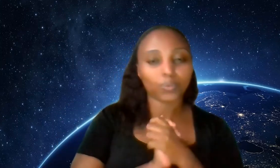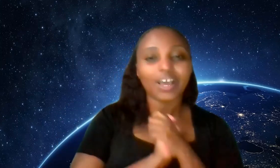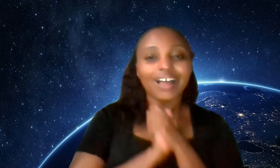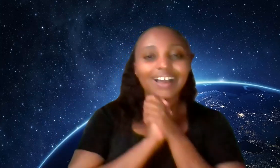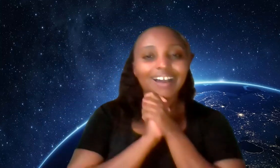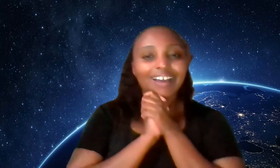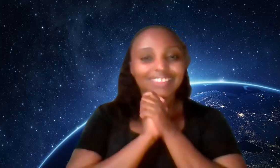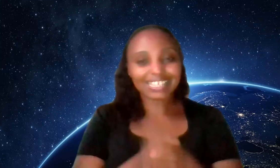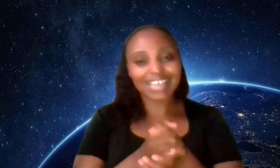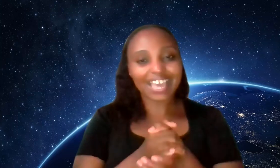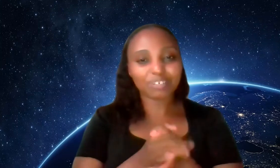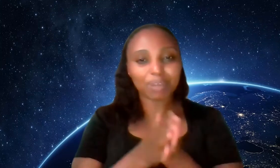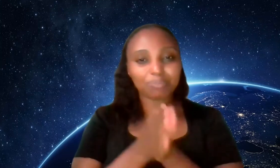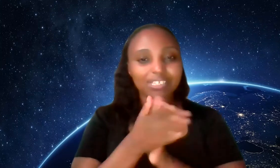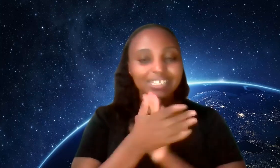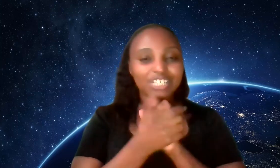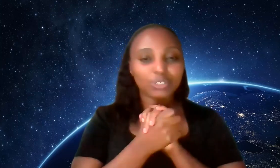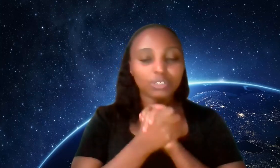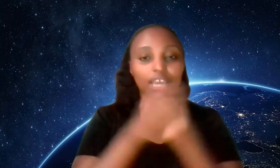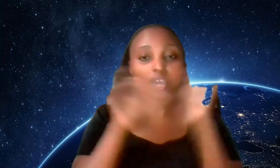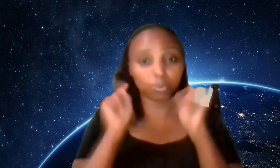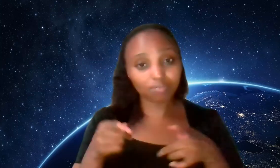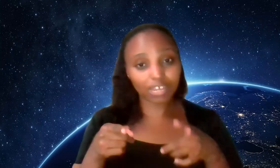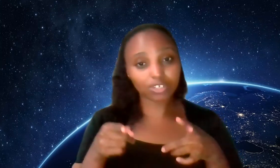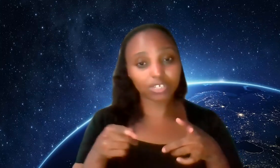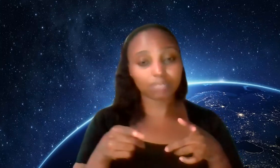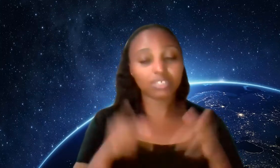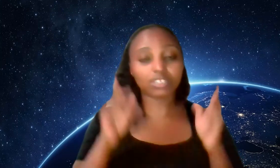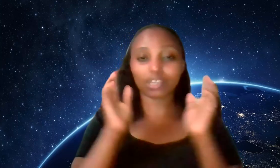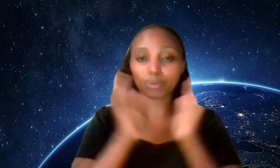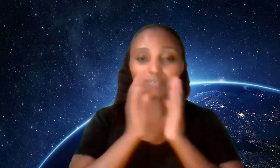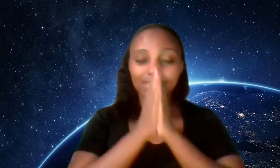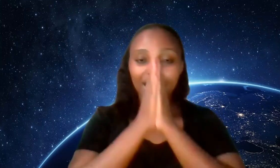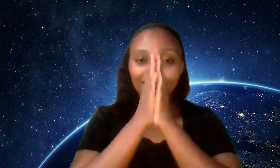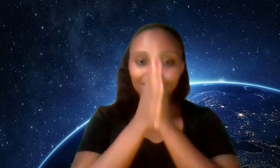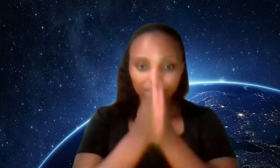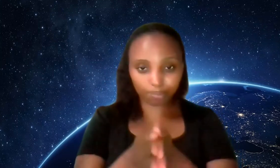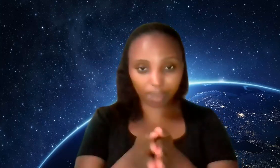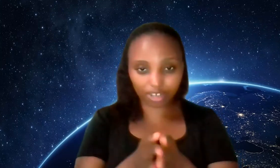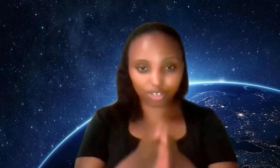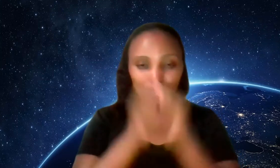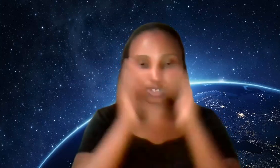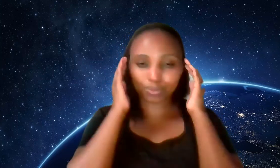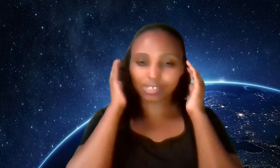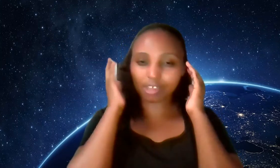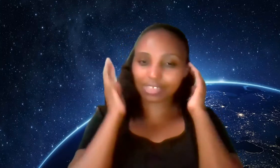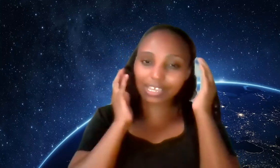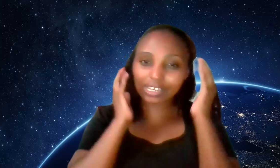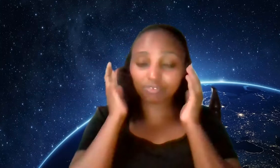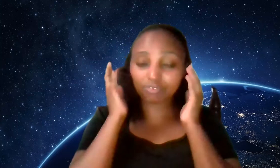that's the end of my presentation today I hope you've liked today's message I hope it has inspired you to start thinking differently